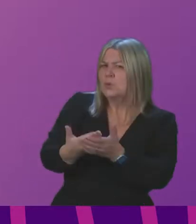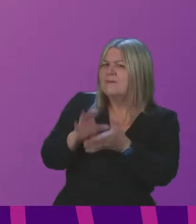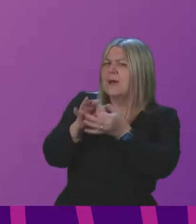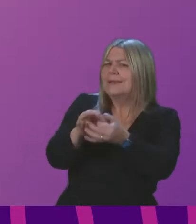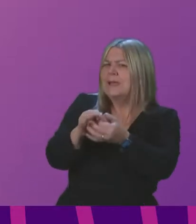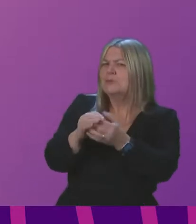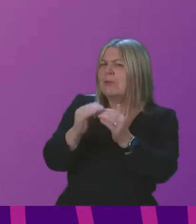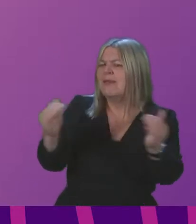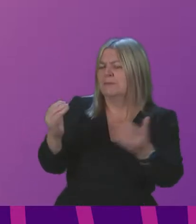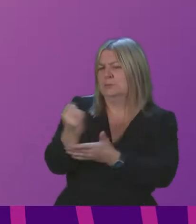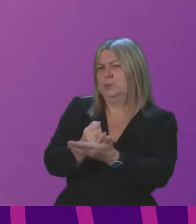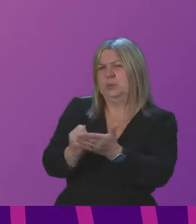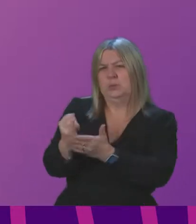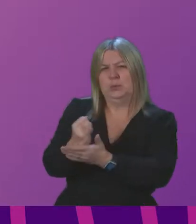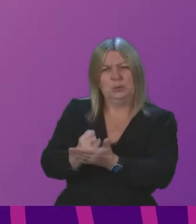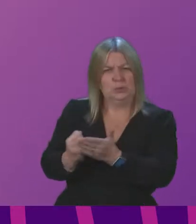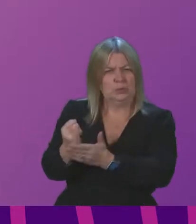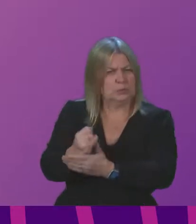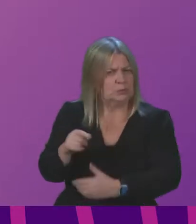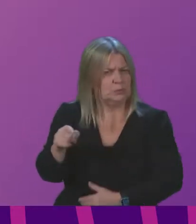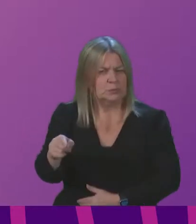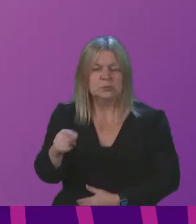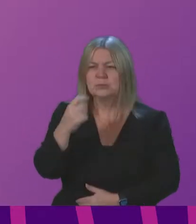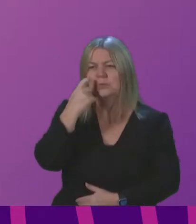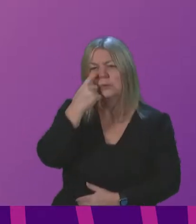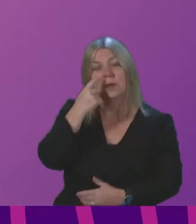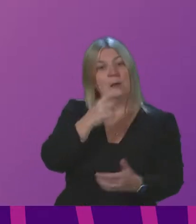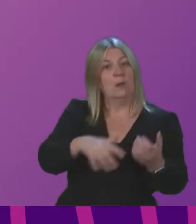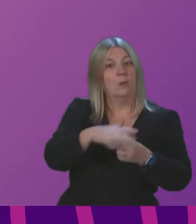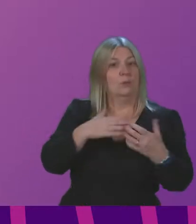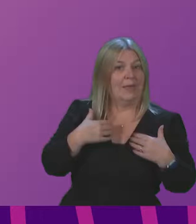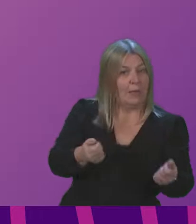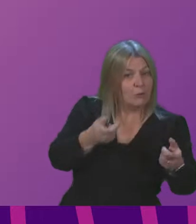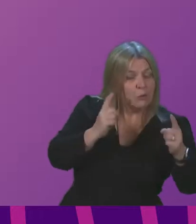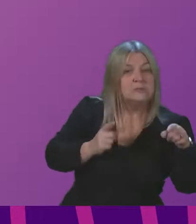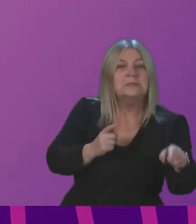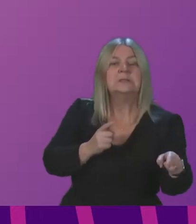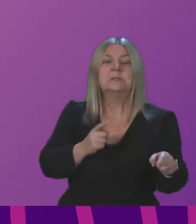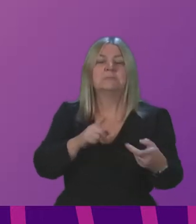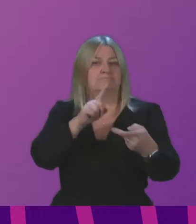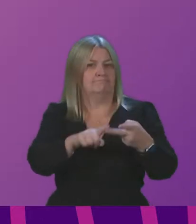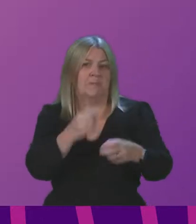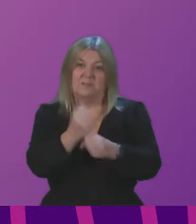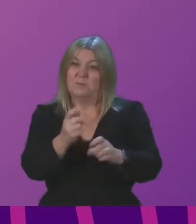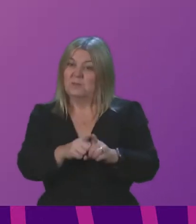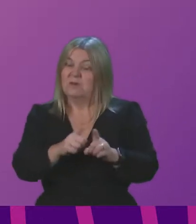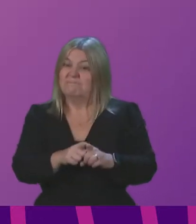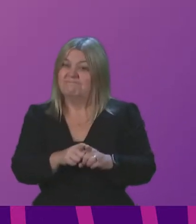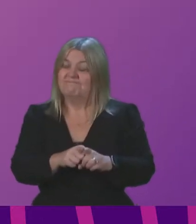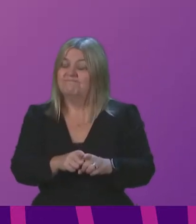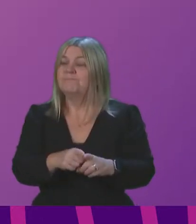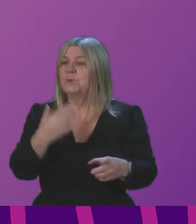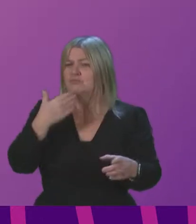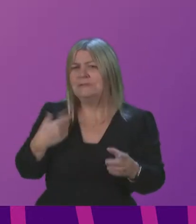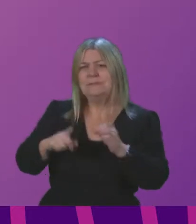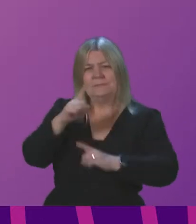been poor. Poor by the local health authorities but also poor by the government. At a recent meeting